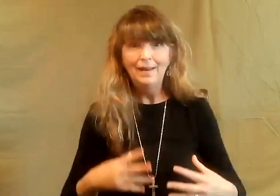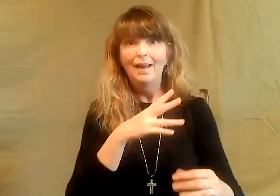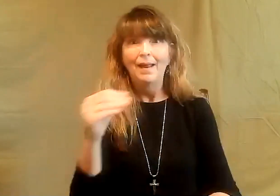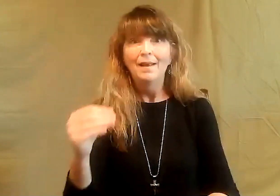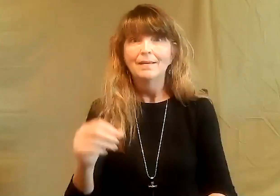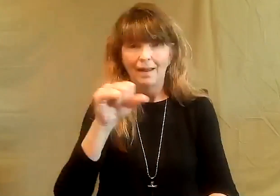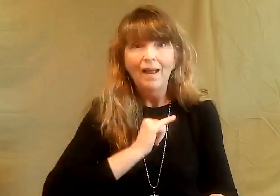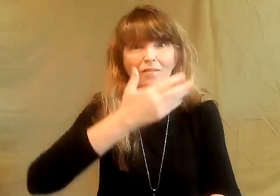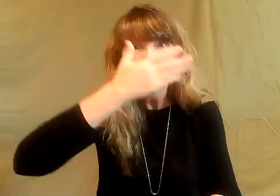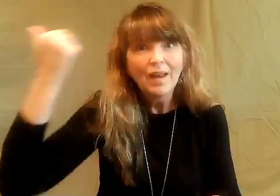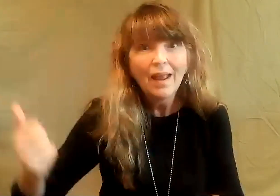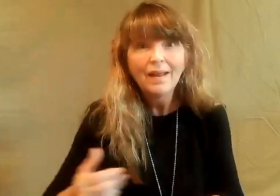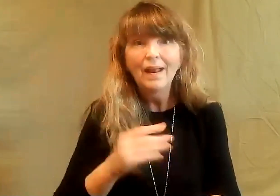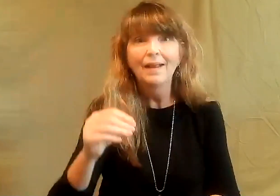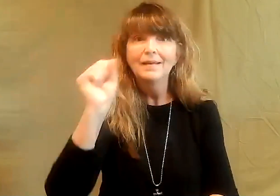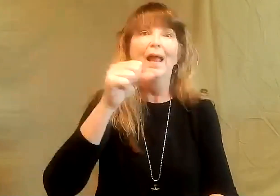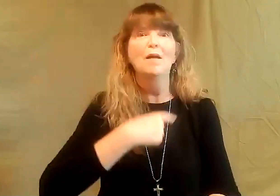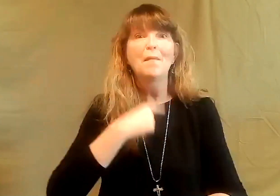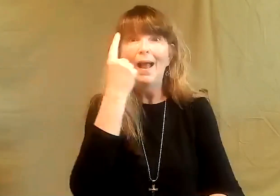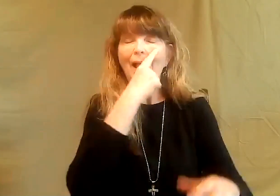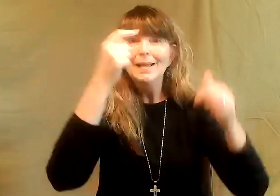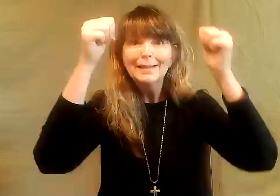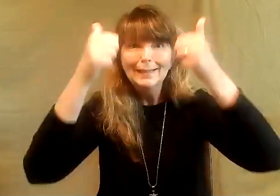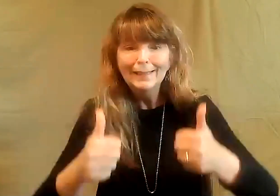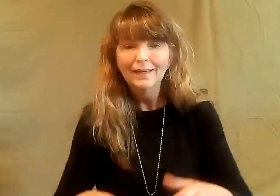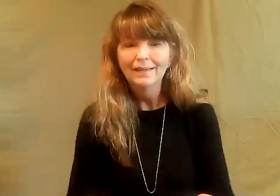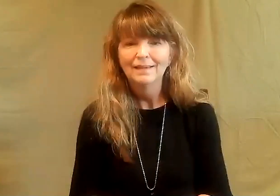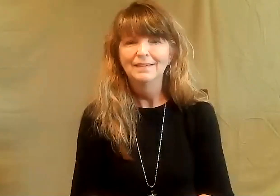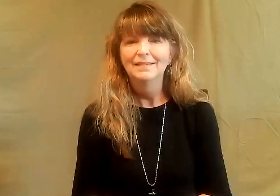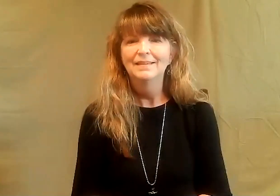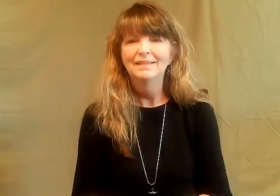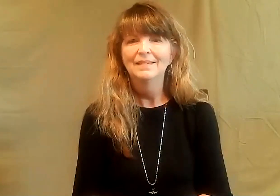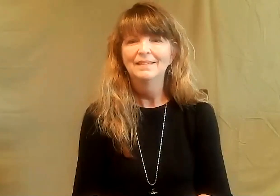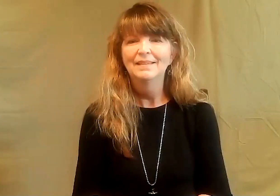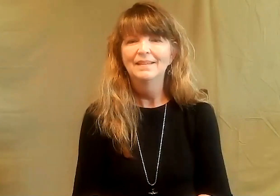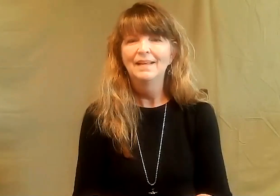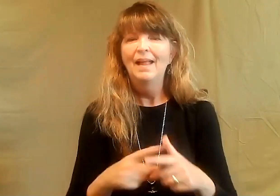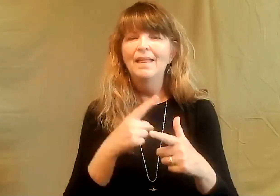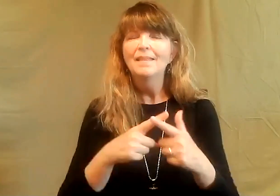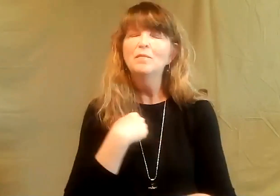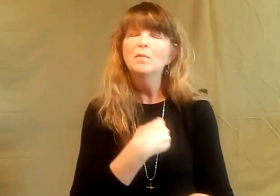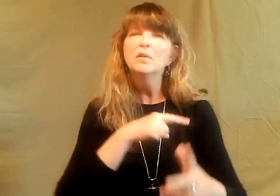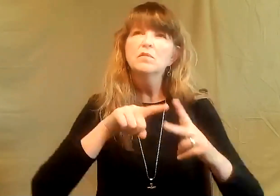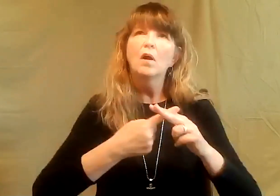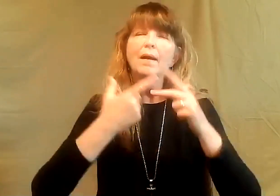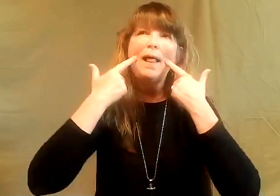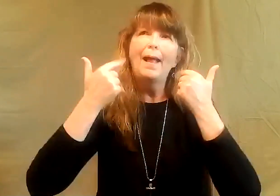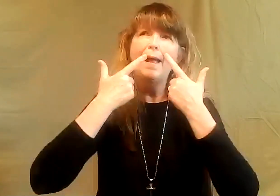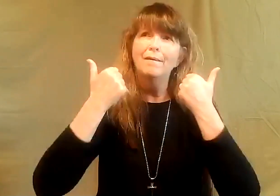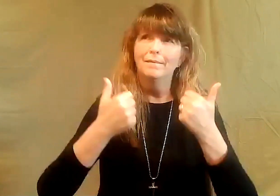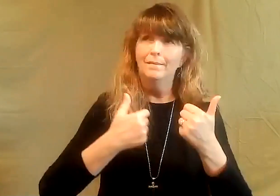i've got pains and aches and yep i'm starting to get forgetful and yep i don't see as well as i used to and then we